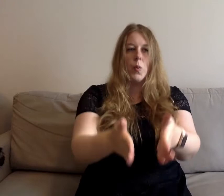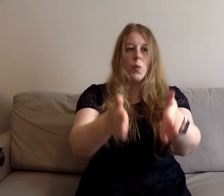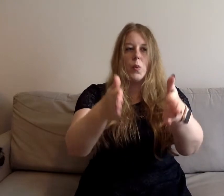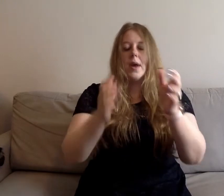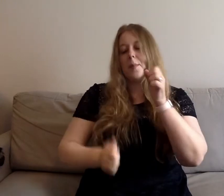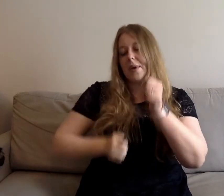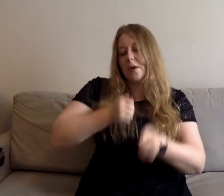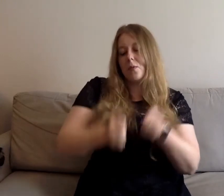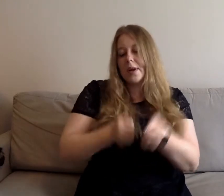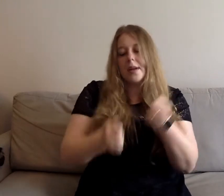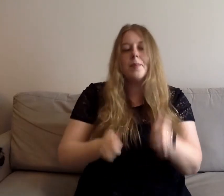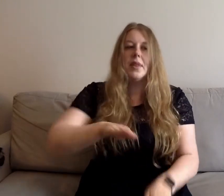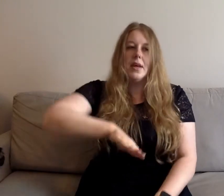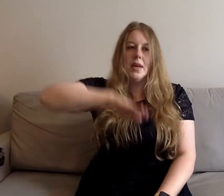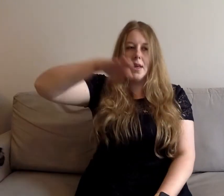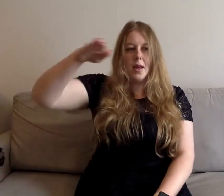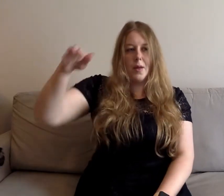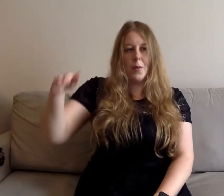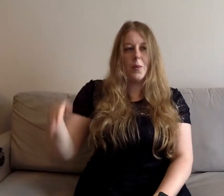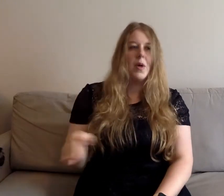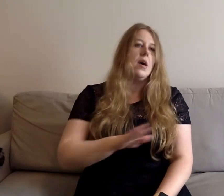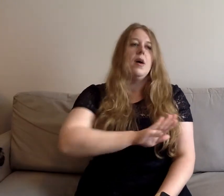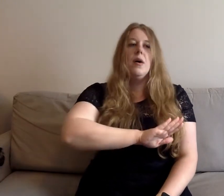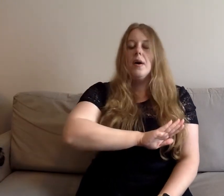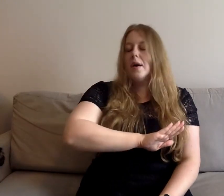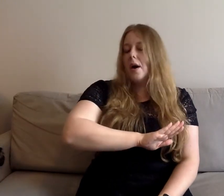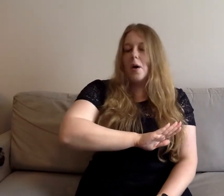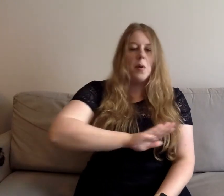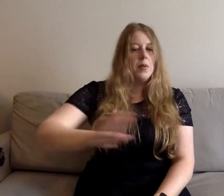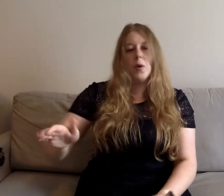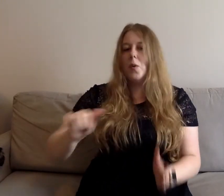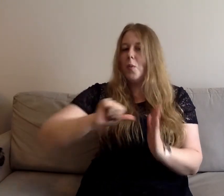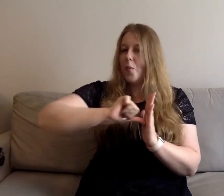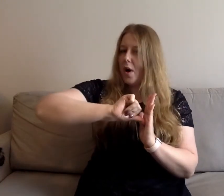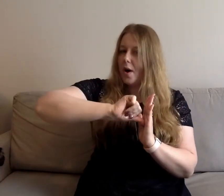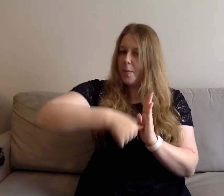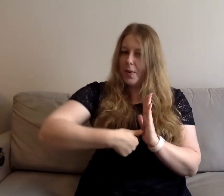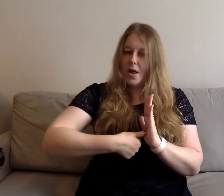Come come on,